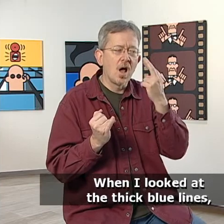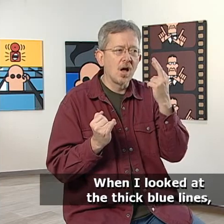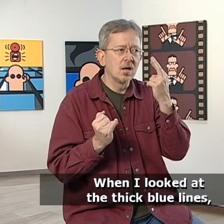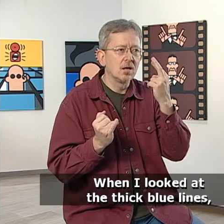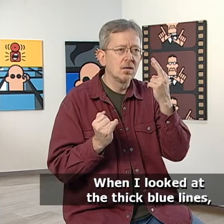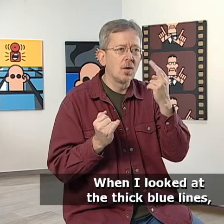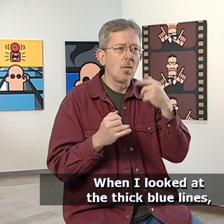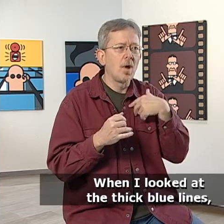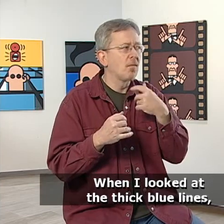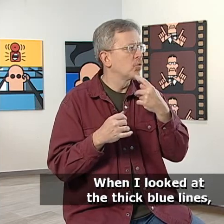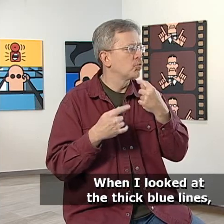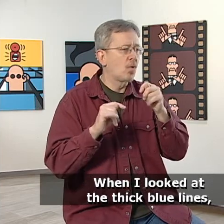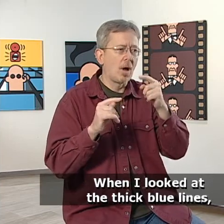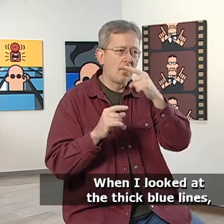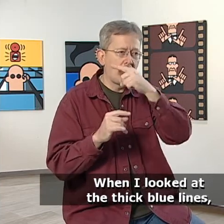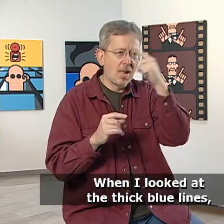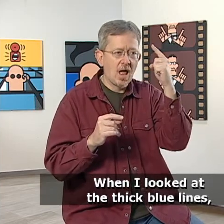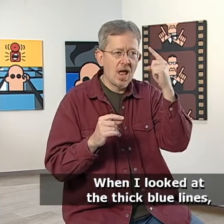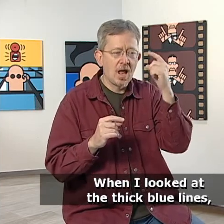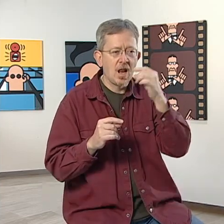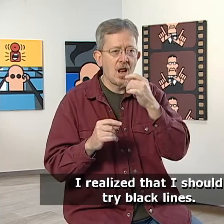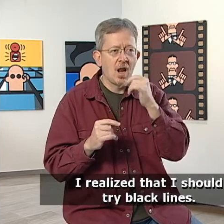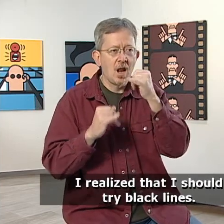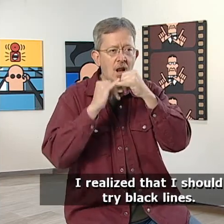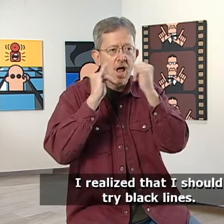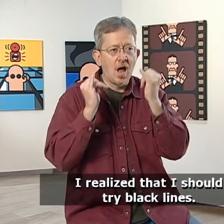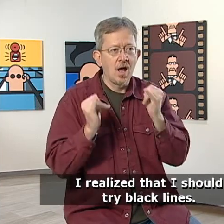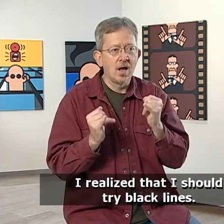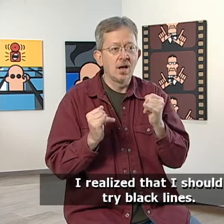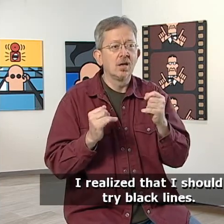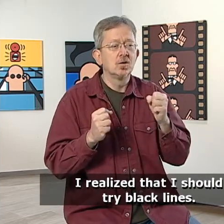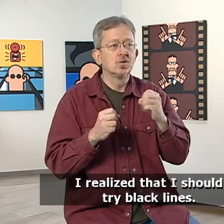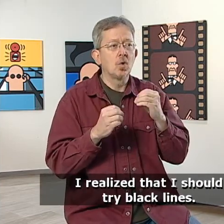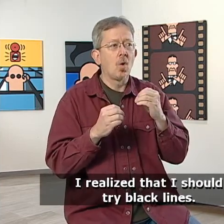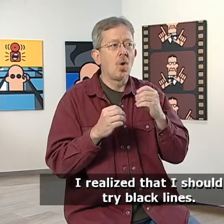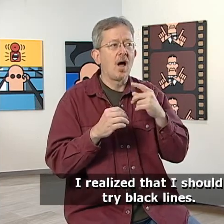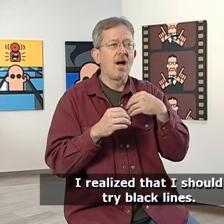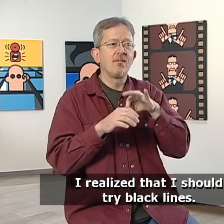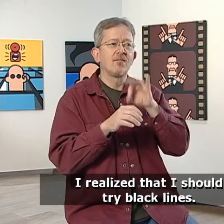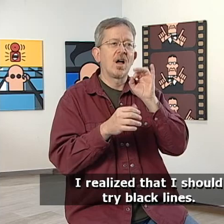When I looked at the thick blue lines, I realized that I should try black lines.